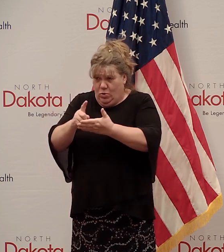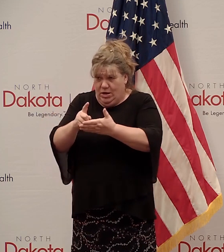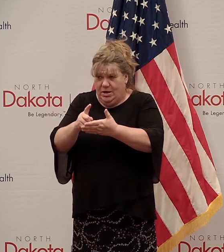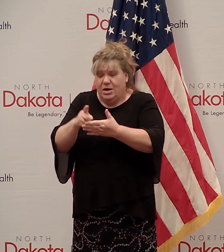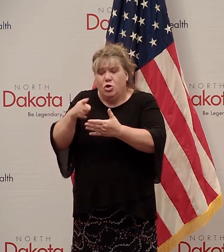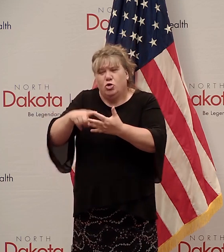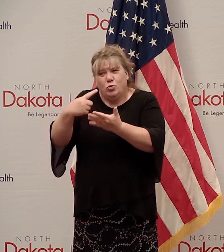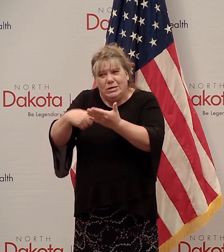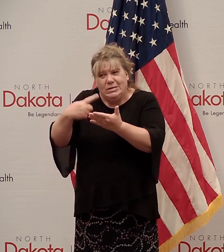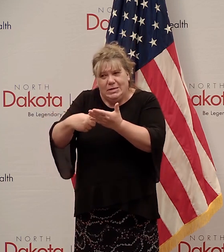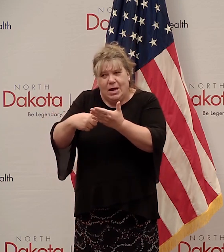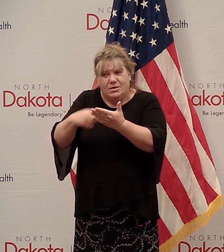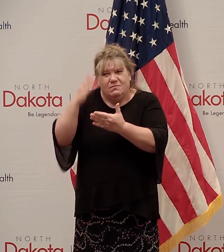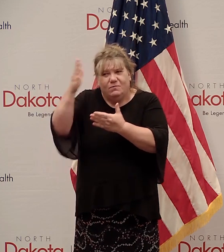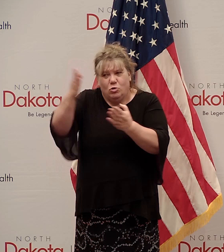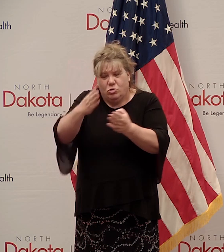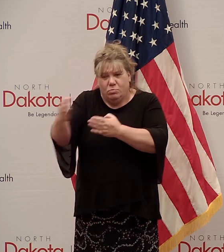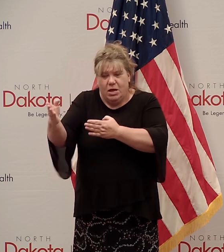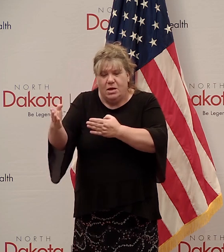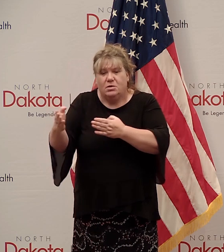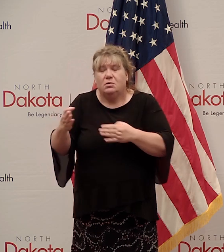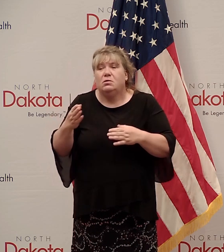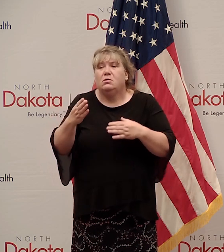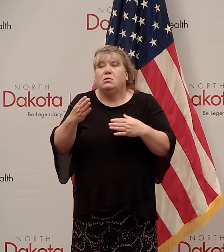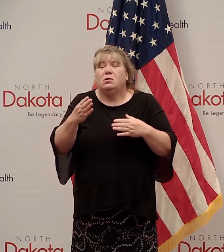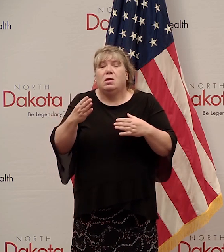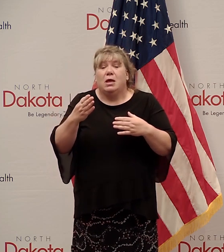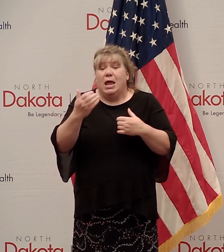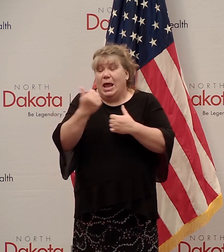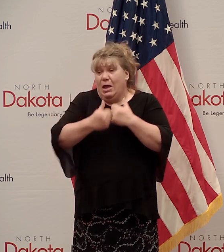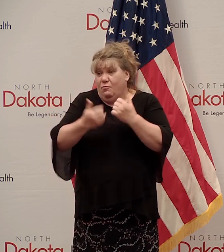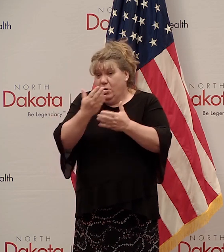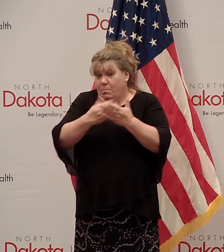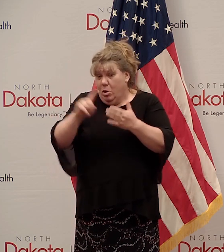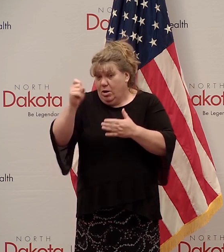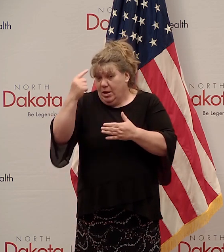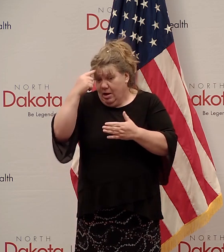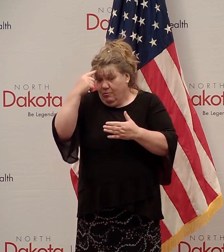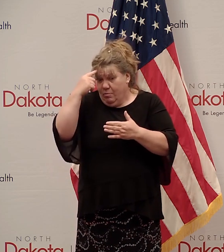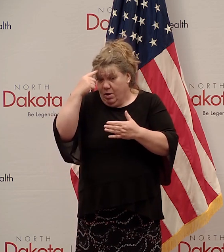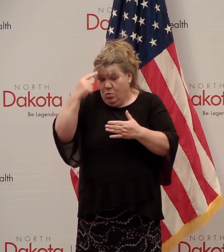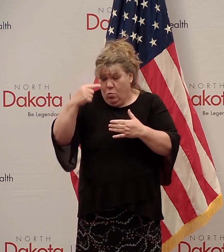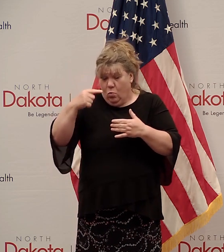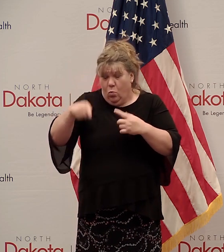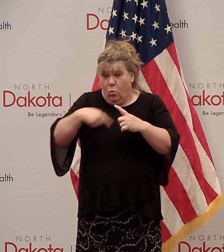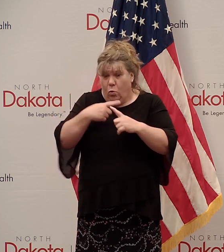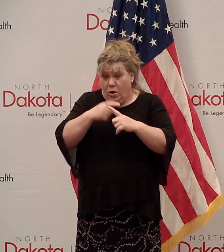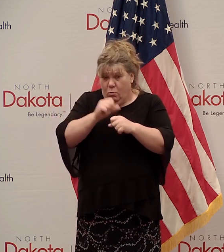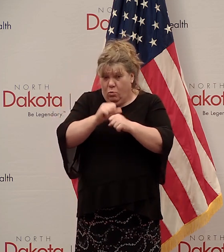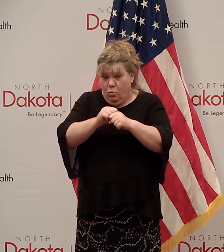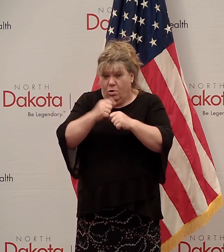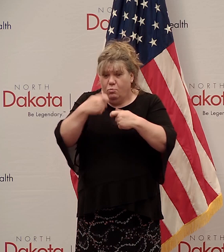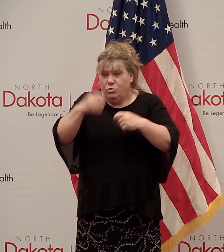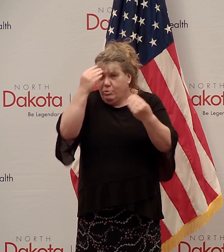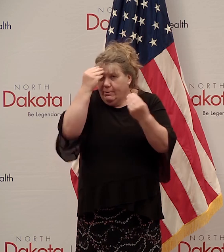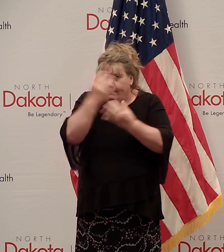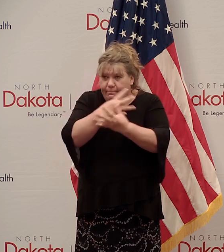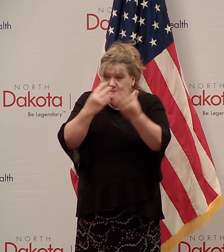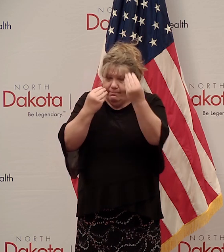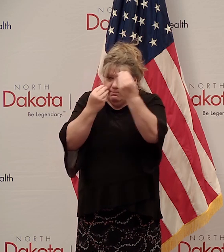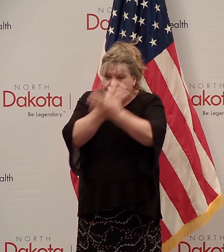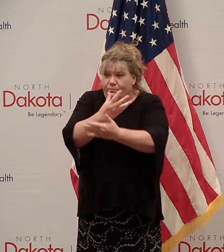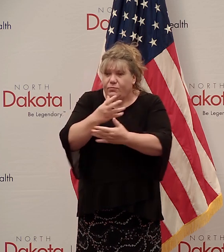tried to keep providing almost every aspect of government while we've been working remotely. And so again, like